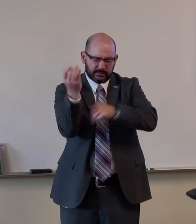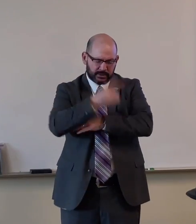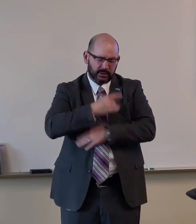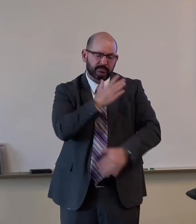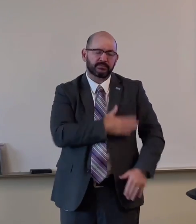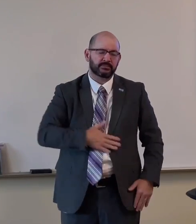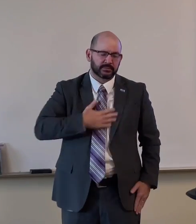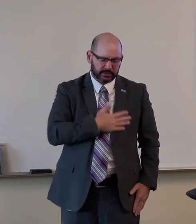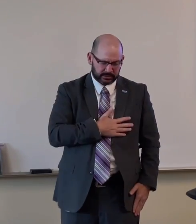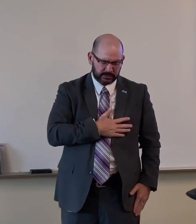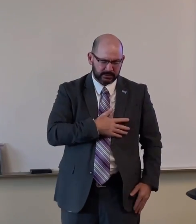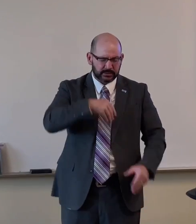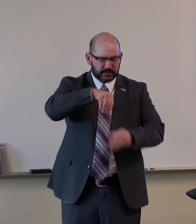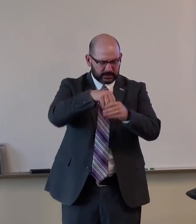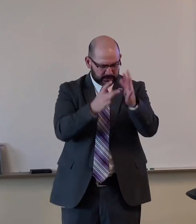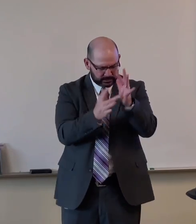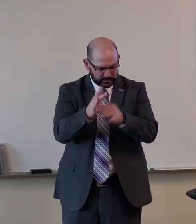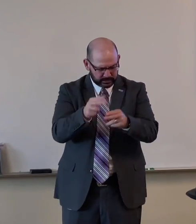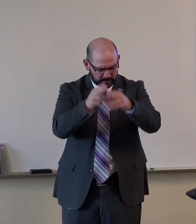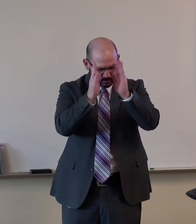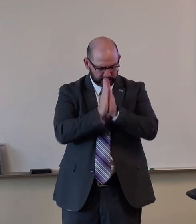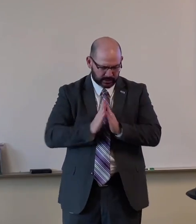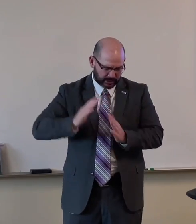and God if you're working in their hearts please